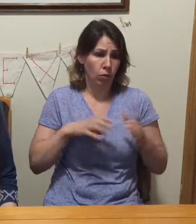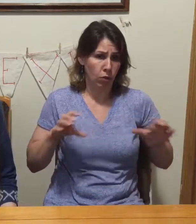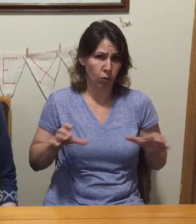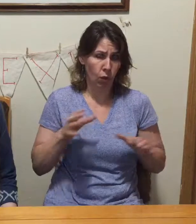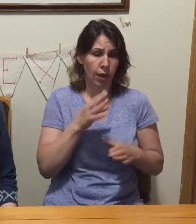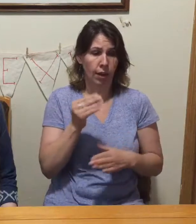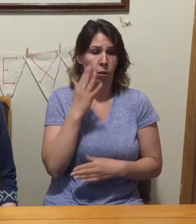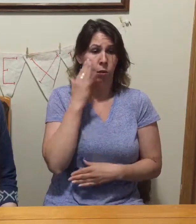way.